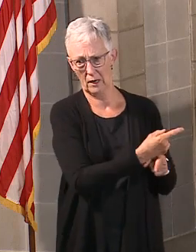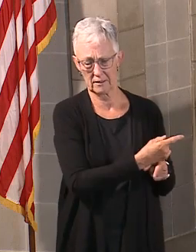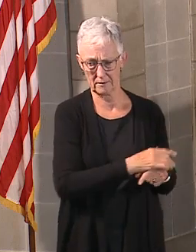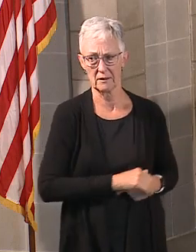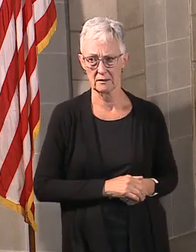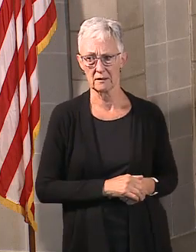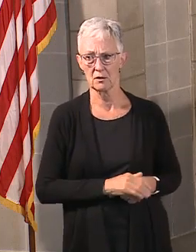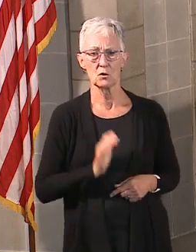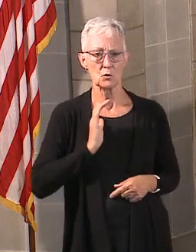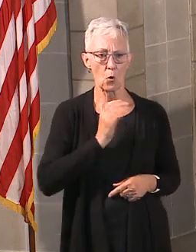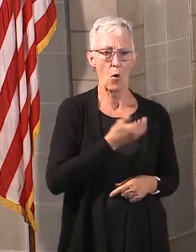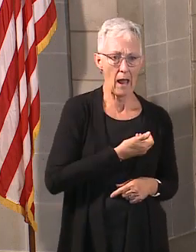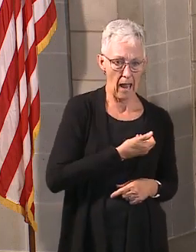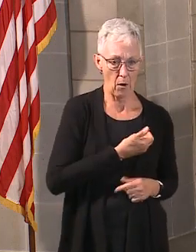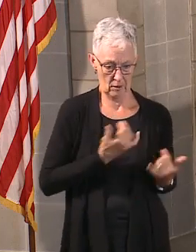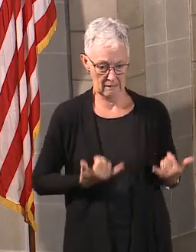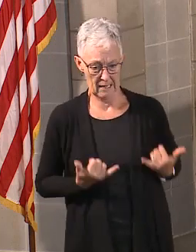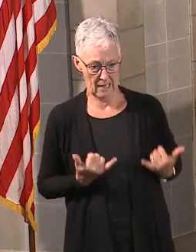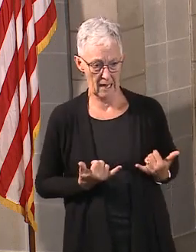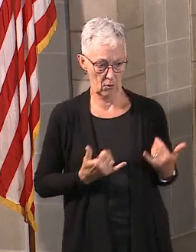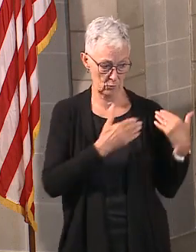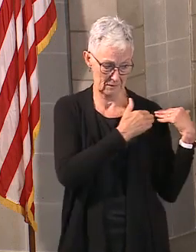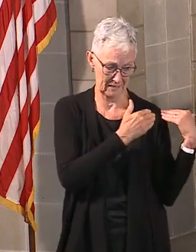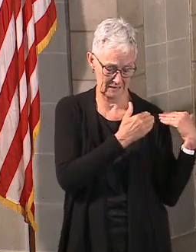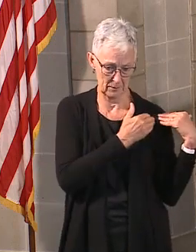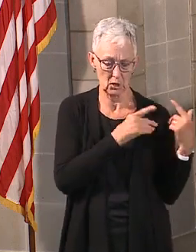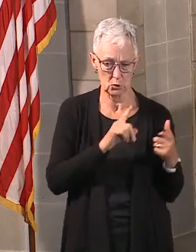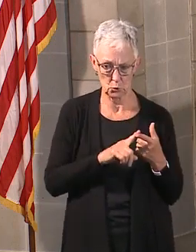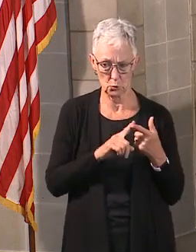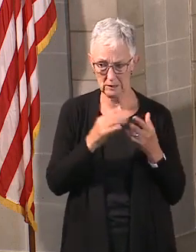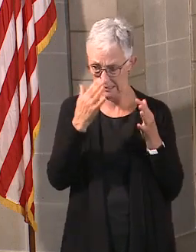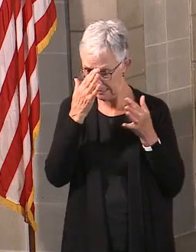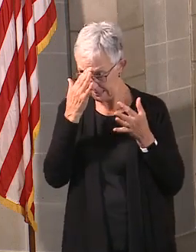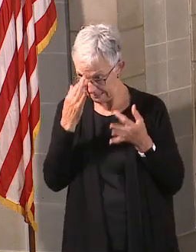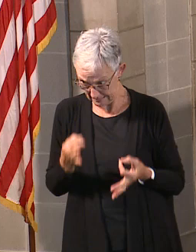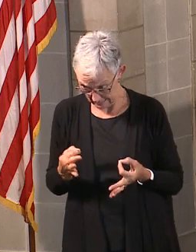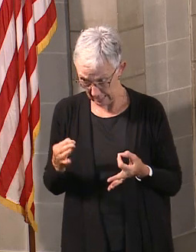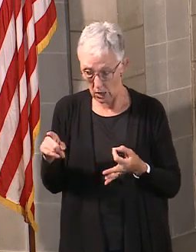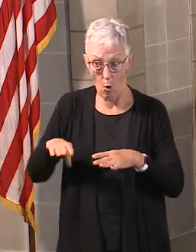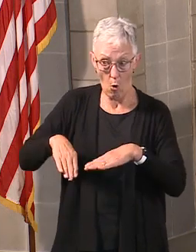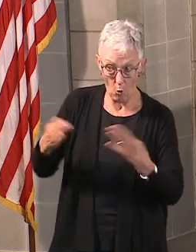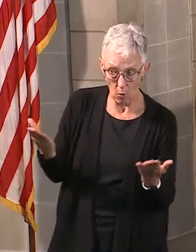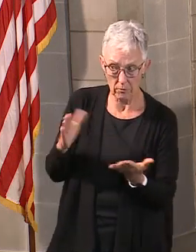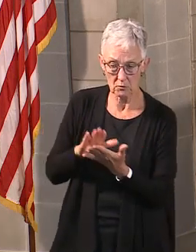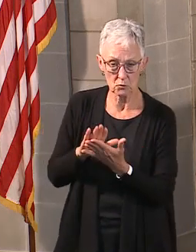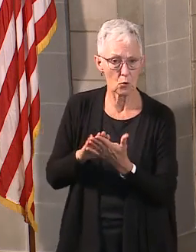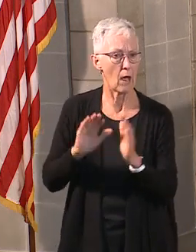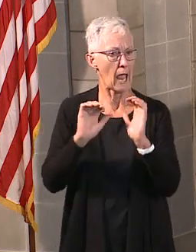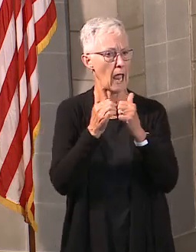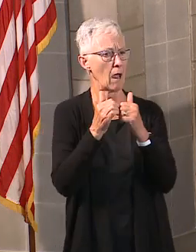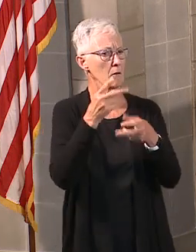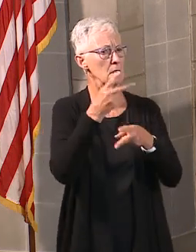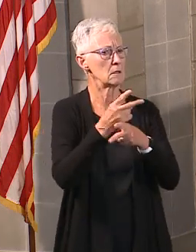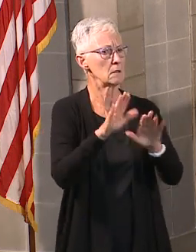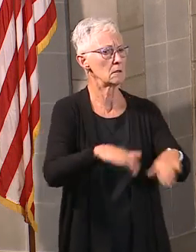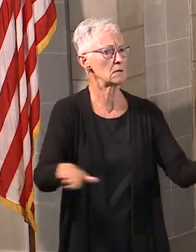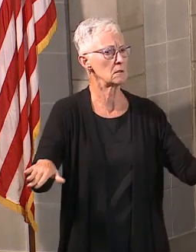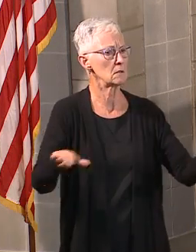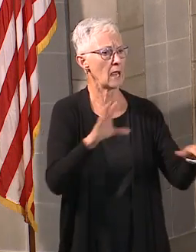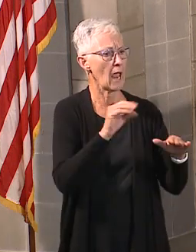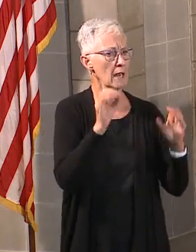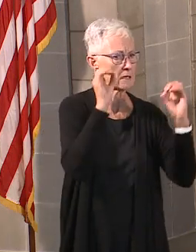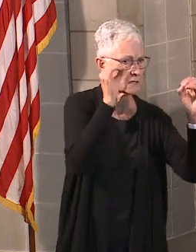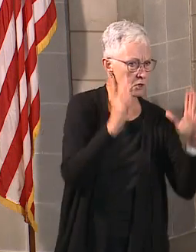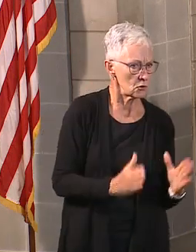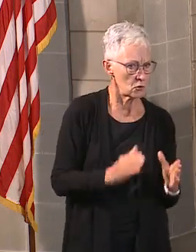looking at how we do that and how we do that safely. I appreciate the Governor's comments. The reality is that it's going to take all of